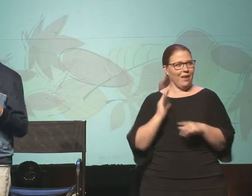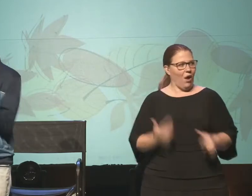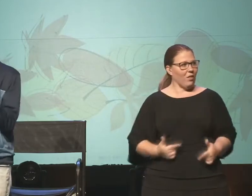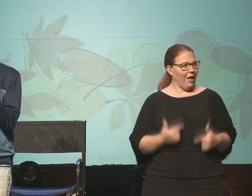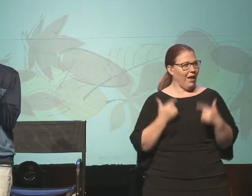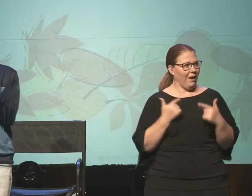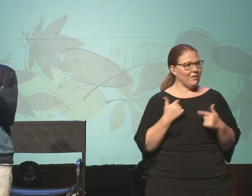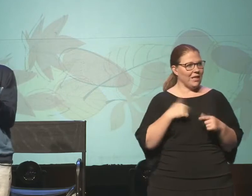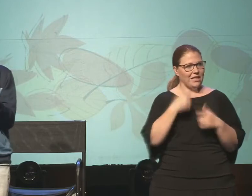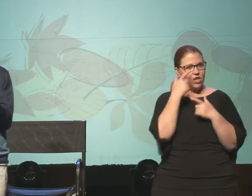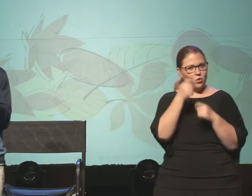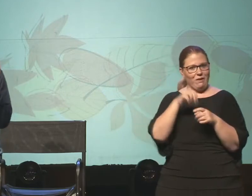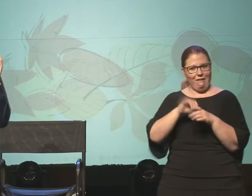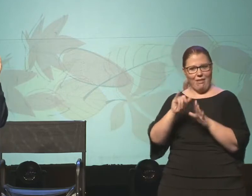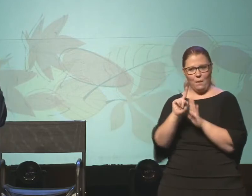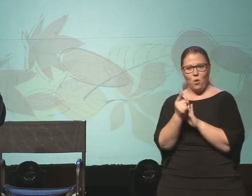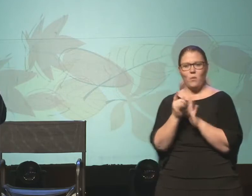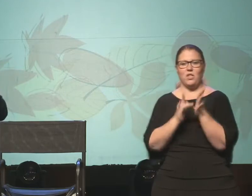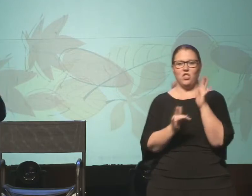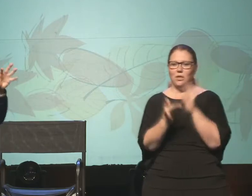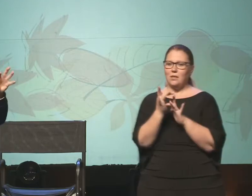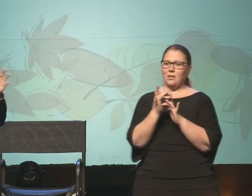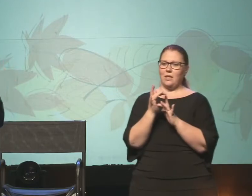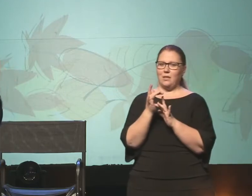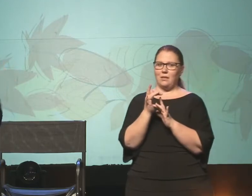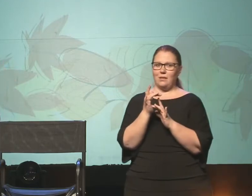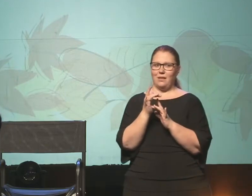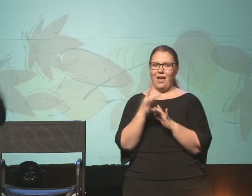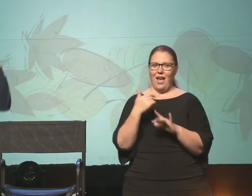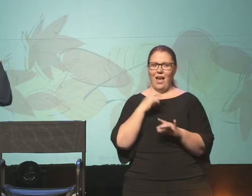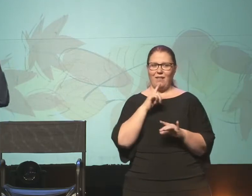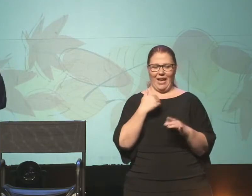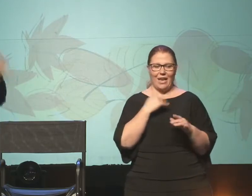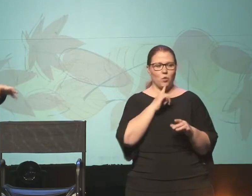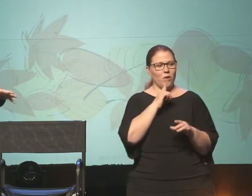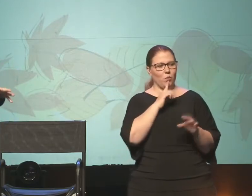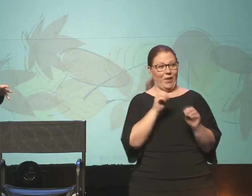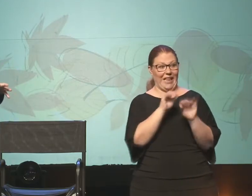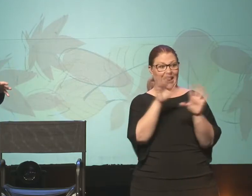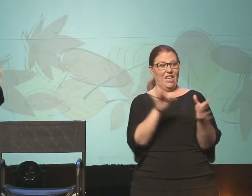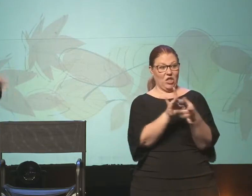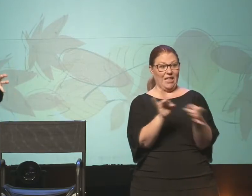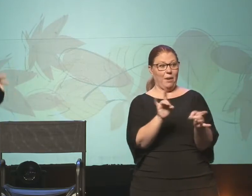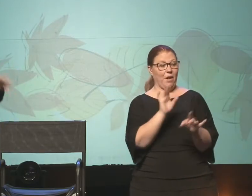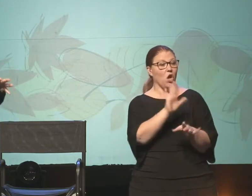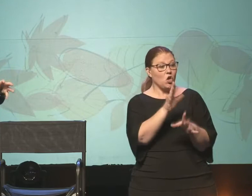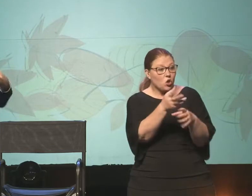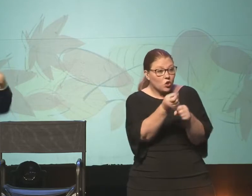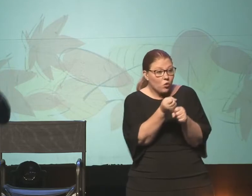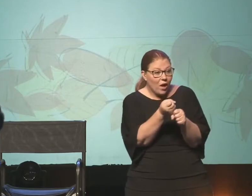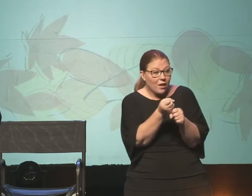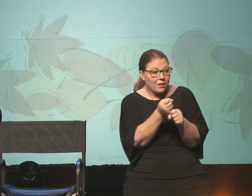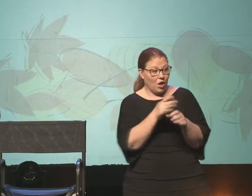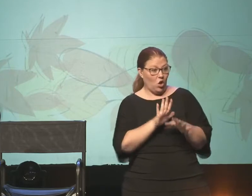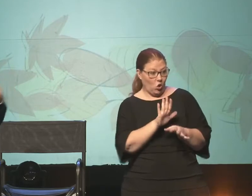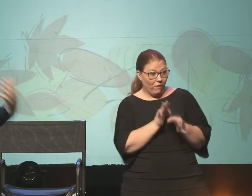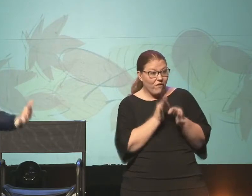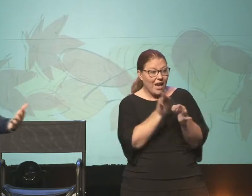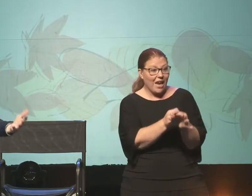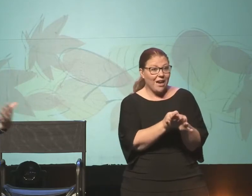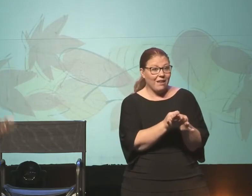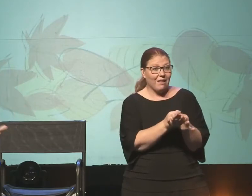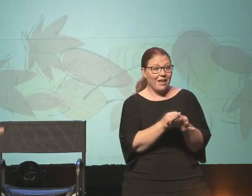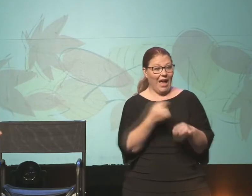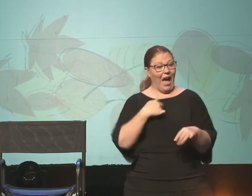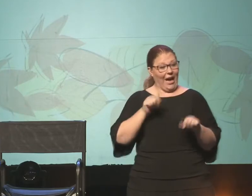And it's interesting that in this moment, Jesus makes this very clear statement. Your trust, your faith, your trust that I can do what the